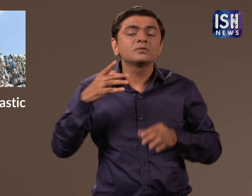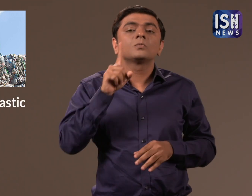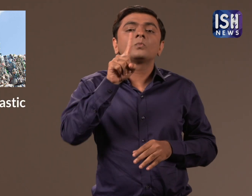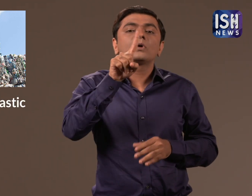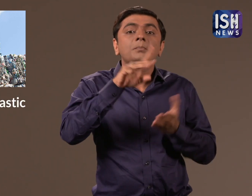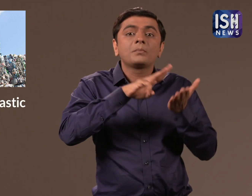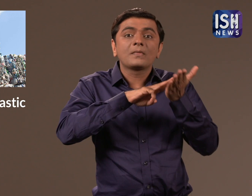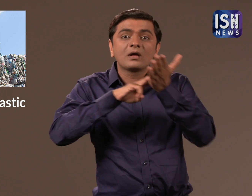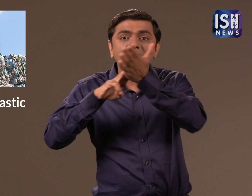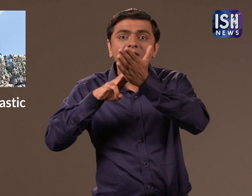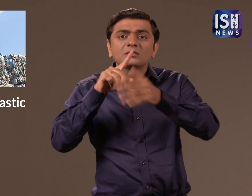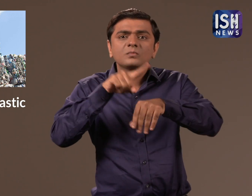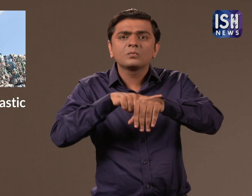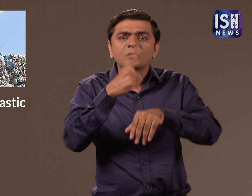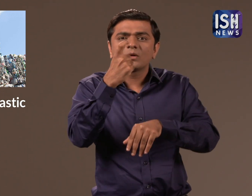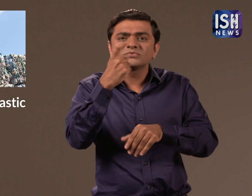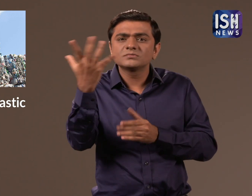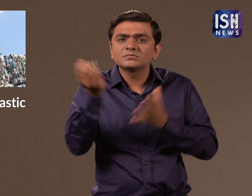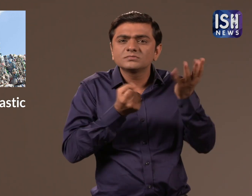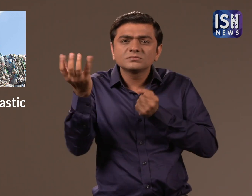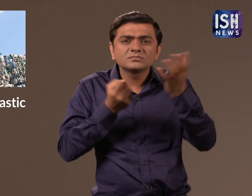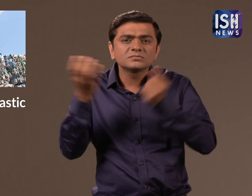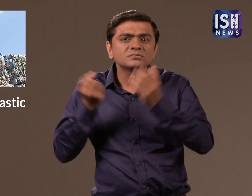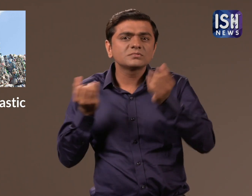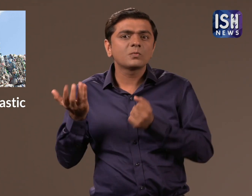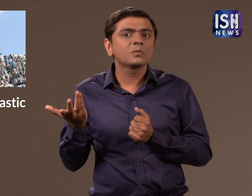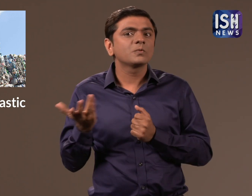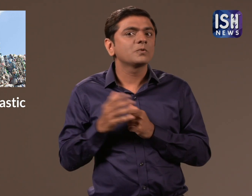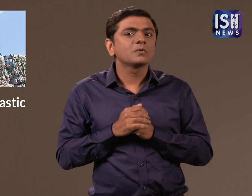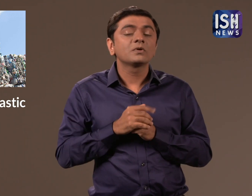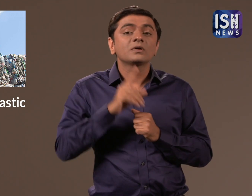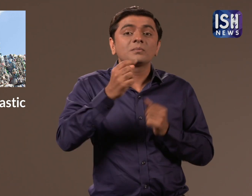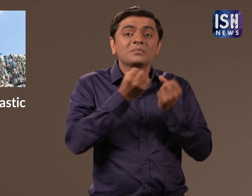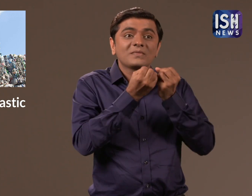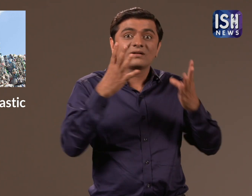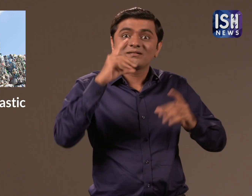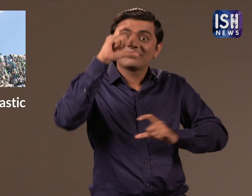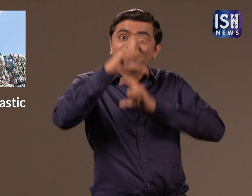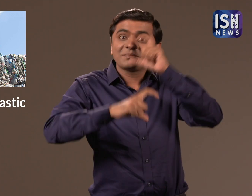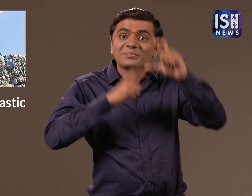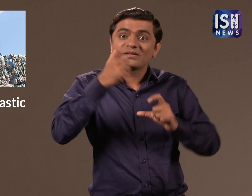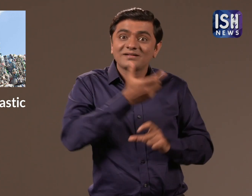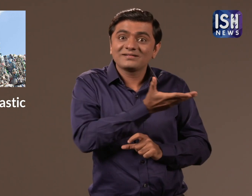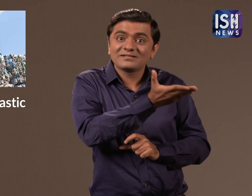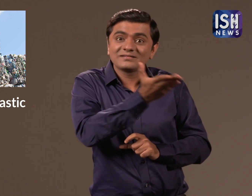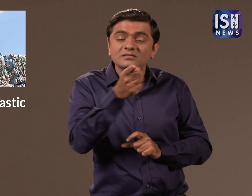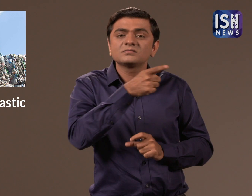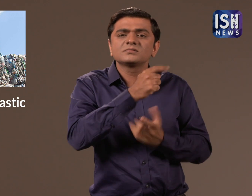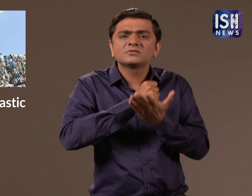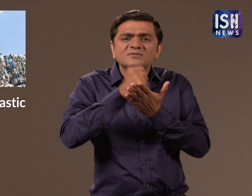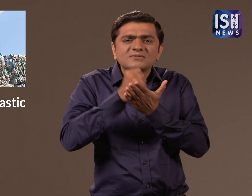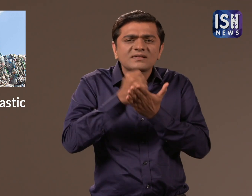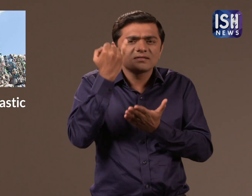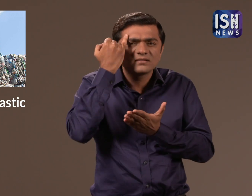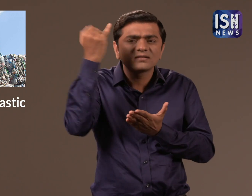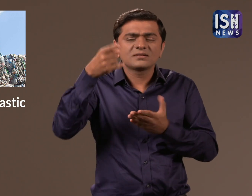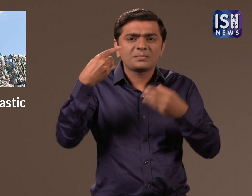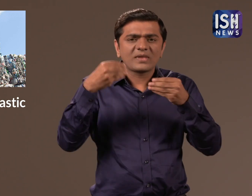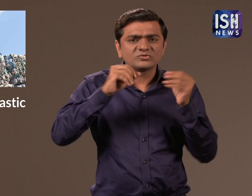That is 1 million bottles per minute. Many companies are trying to create solutions to reduce the use of plastic or